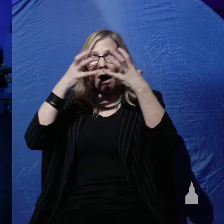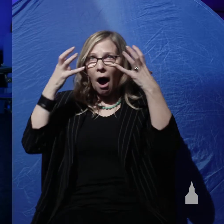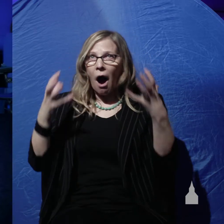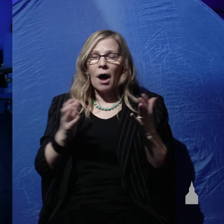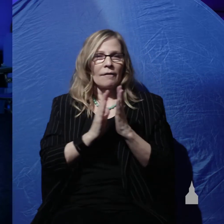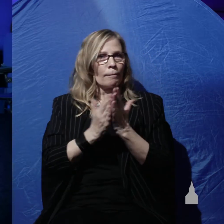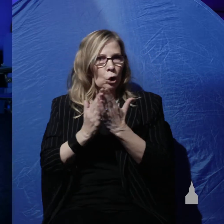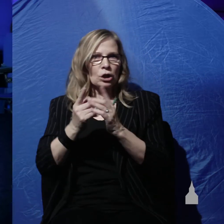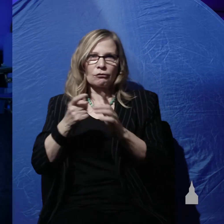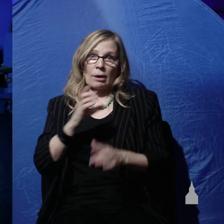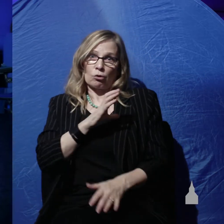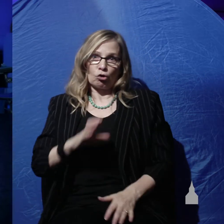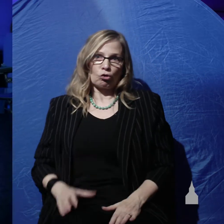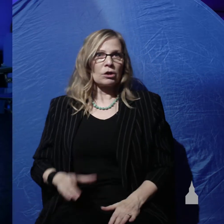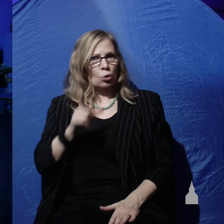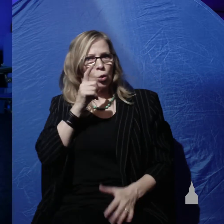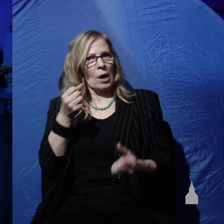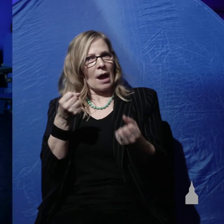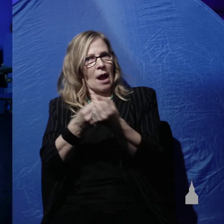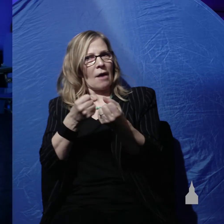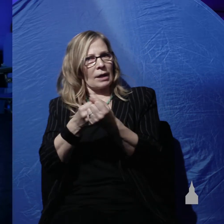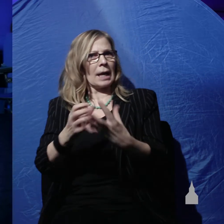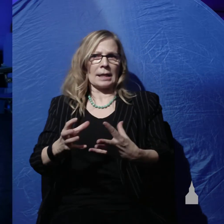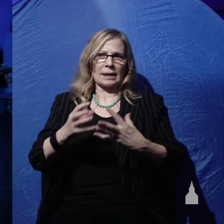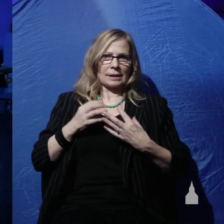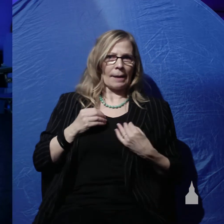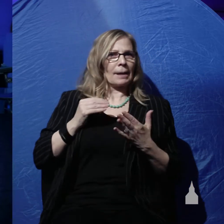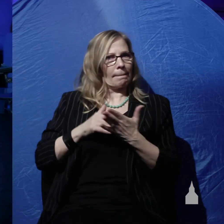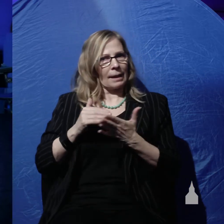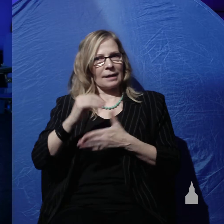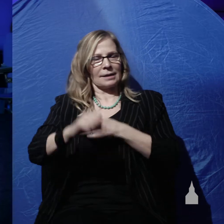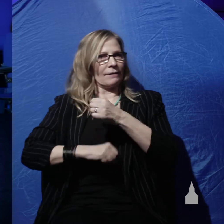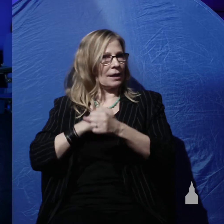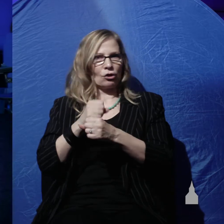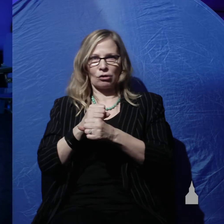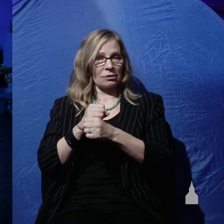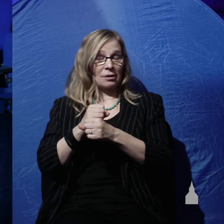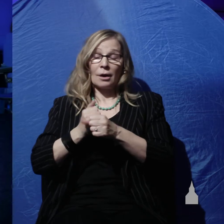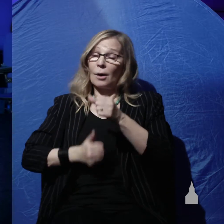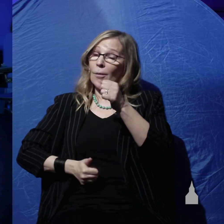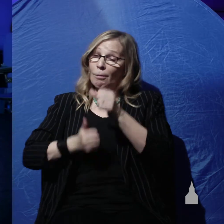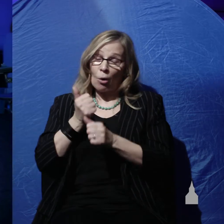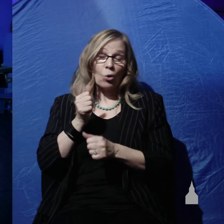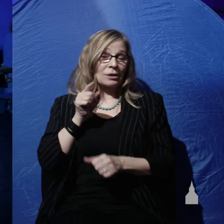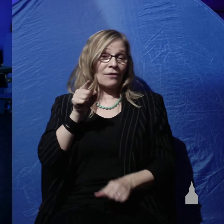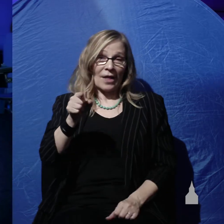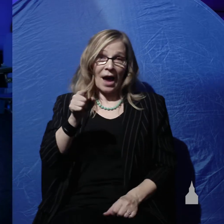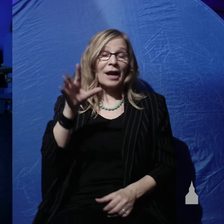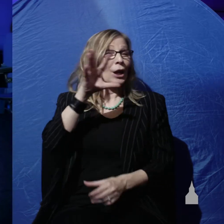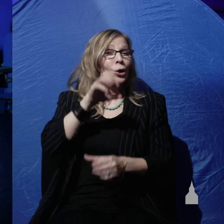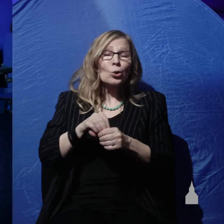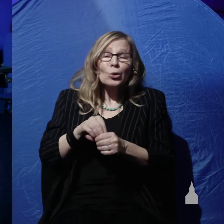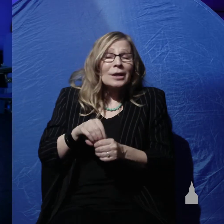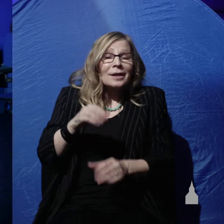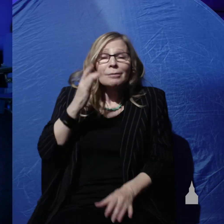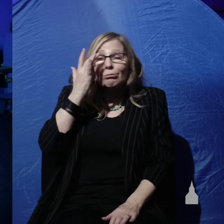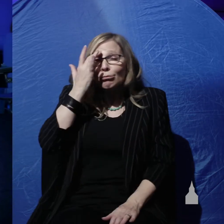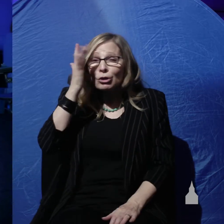Christians who are advocating the acceptance of millions of years, I have found that most of them, including brilliant evangelical